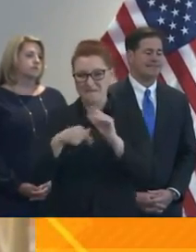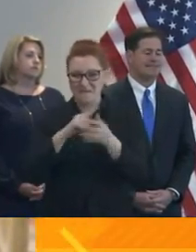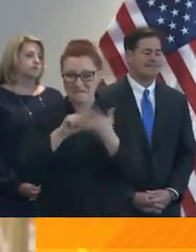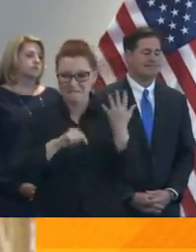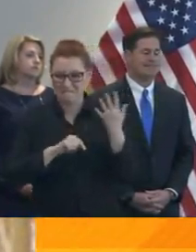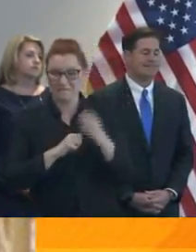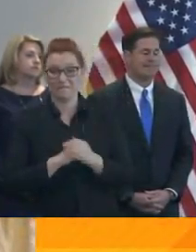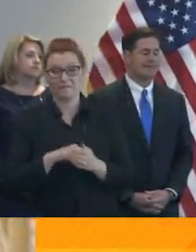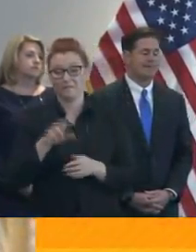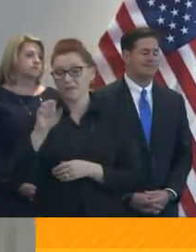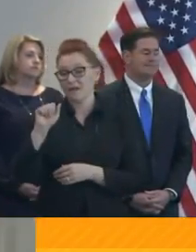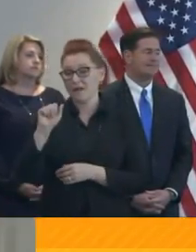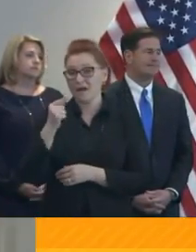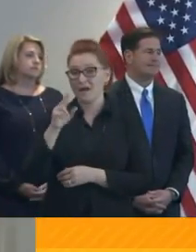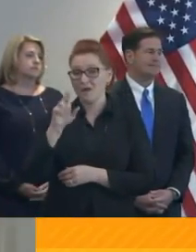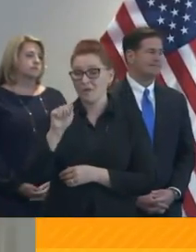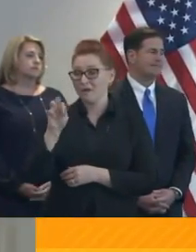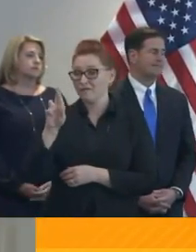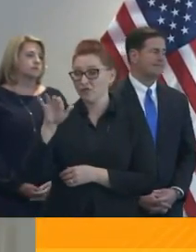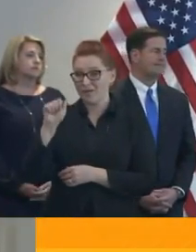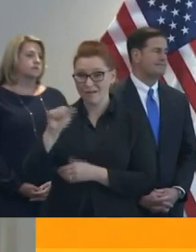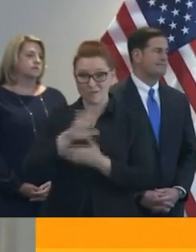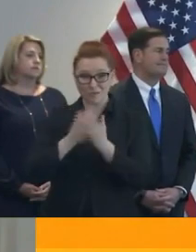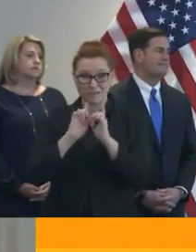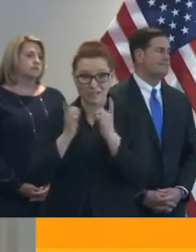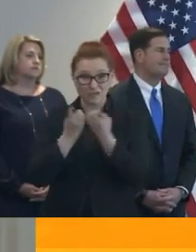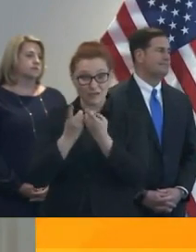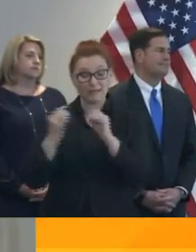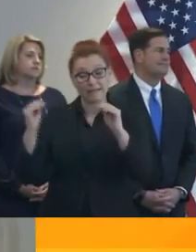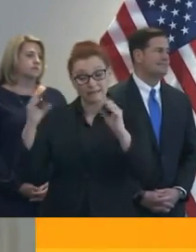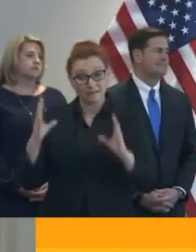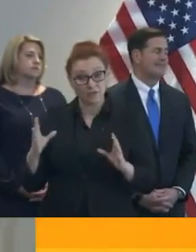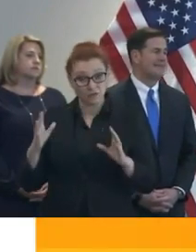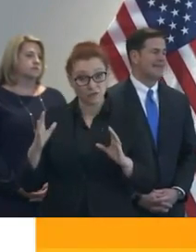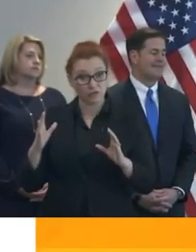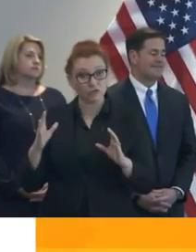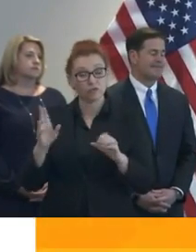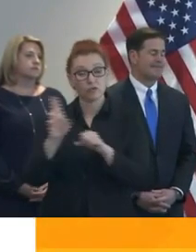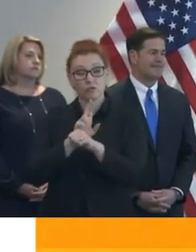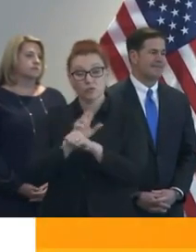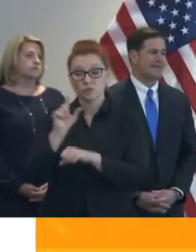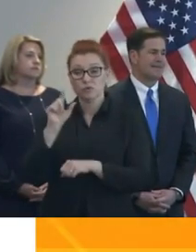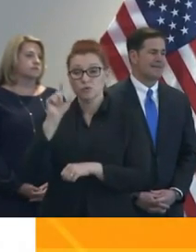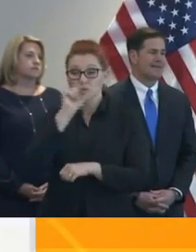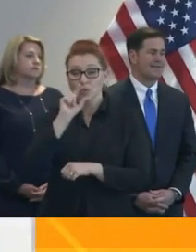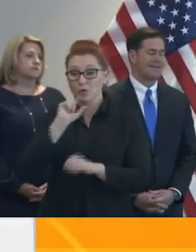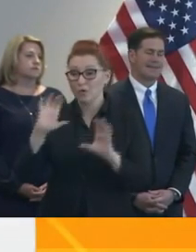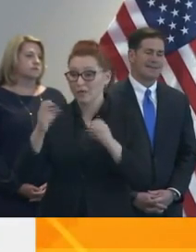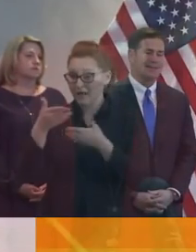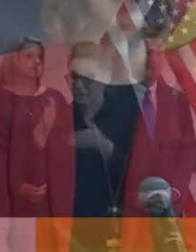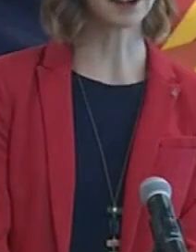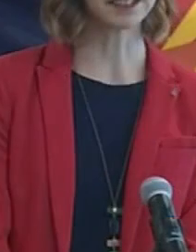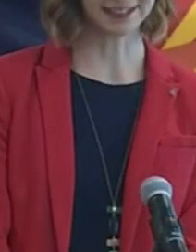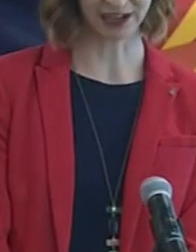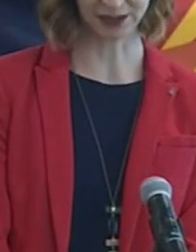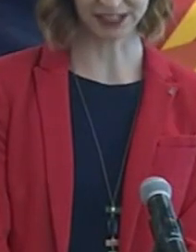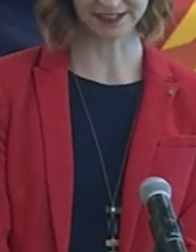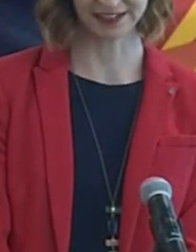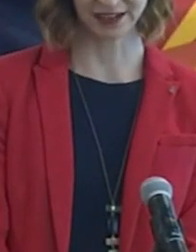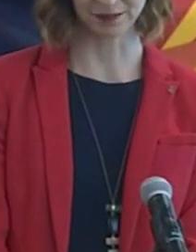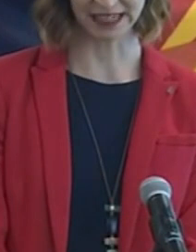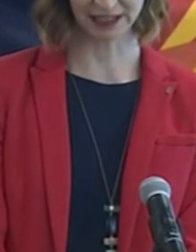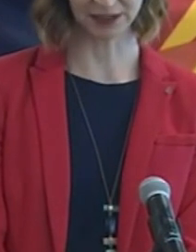In the Awafria School District, teachers are conducting lessons via Google Classrooms, holding virtual office